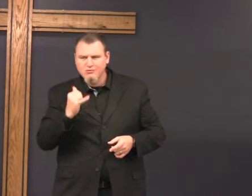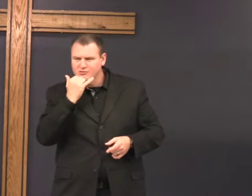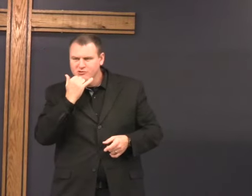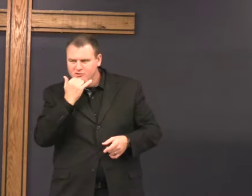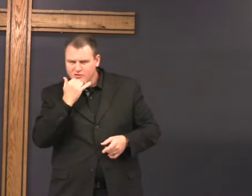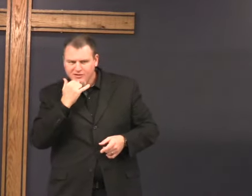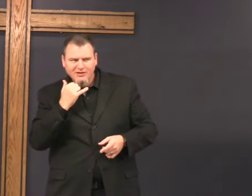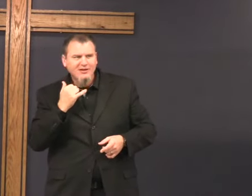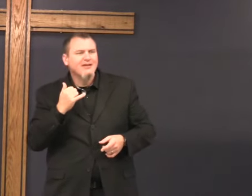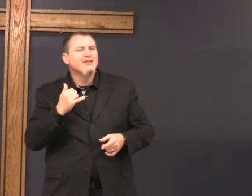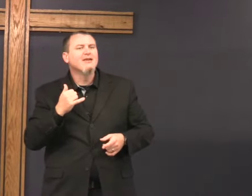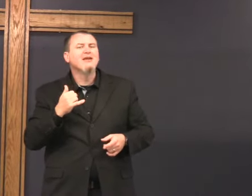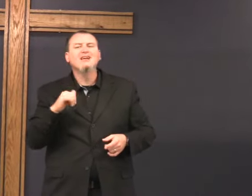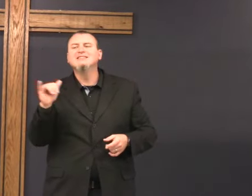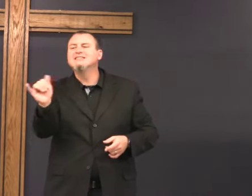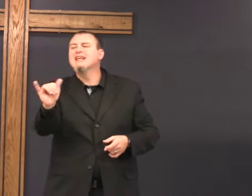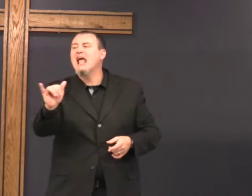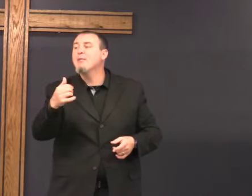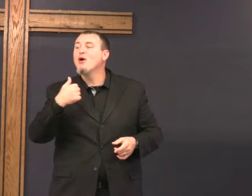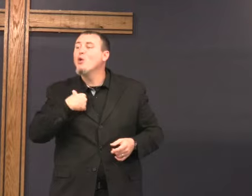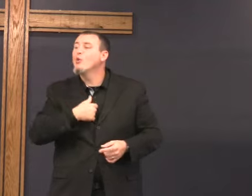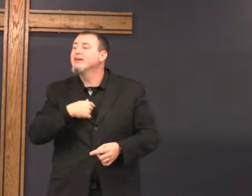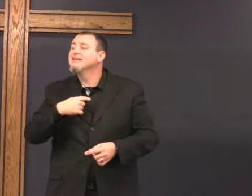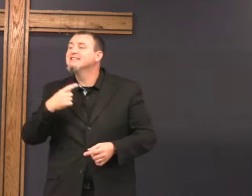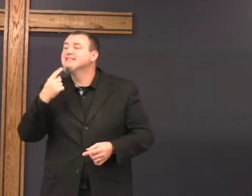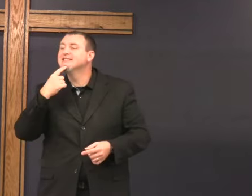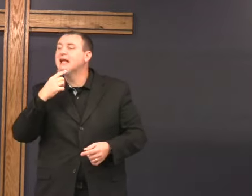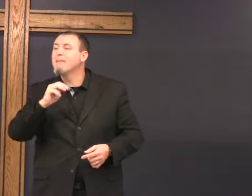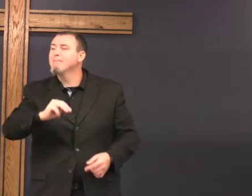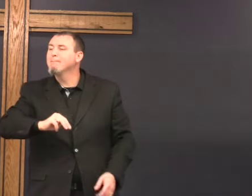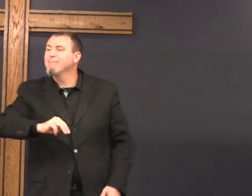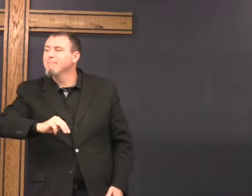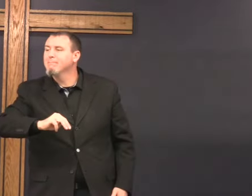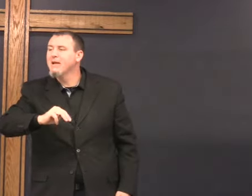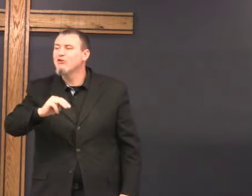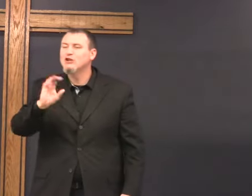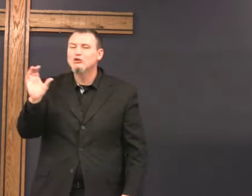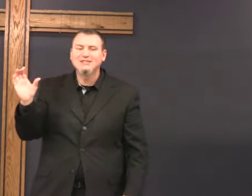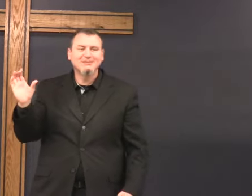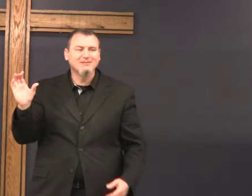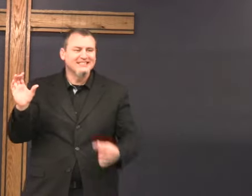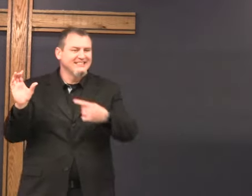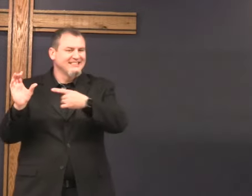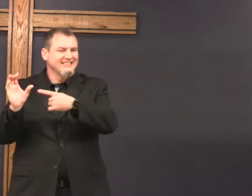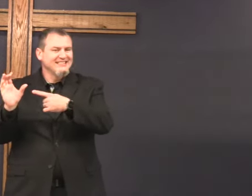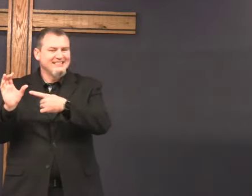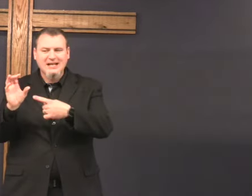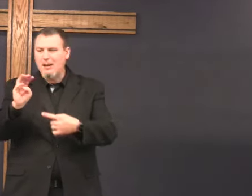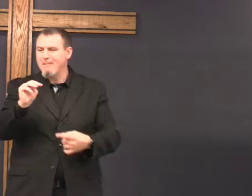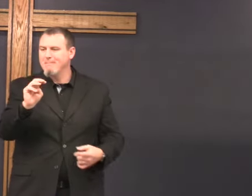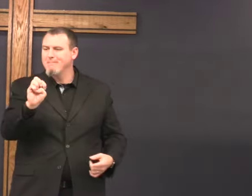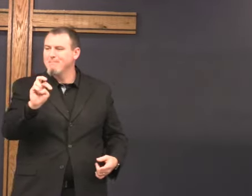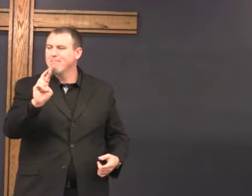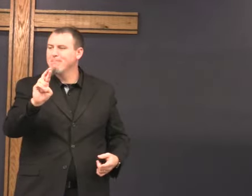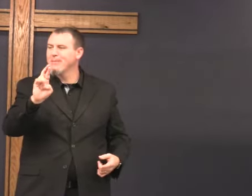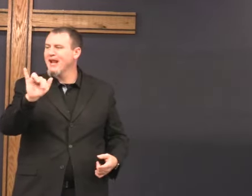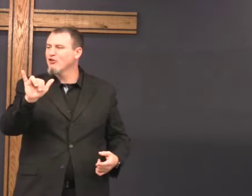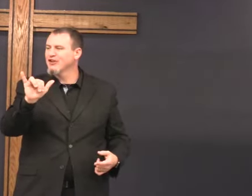is that wrong? no it's like you say Merry Christmas Mary